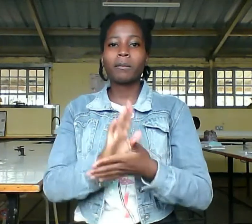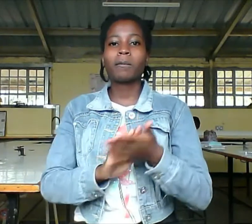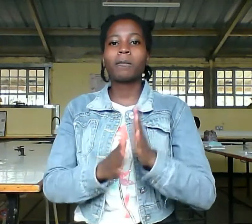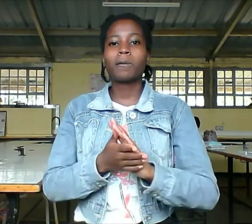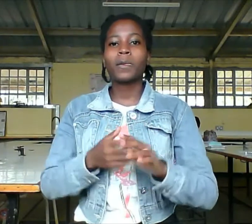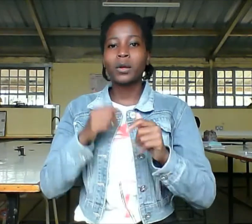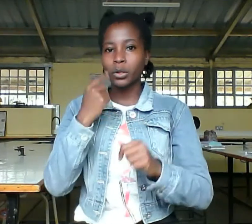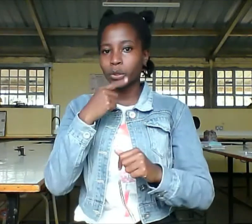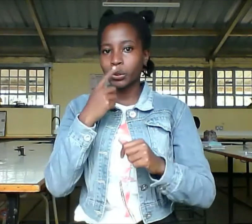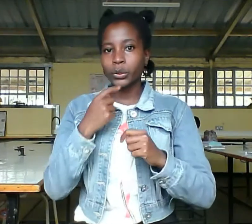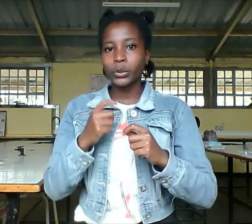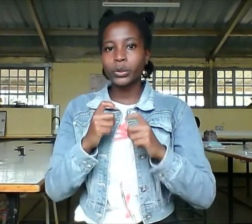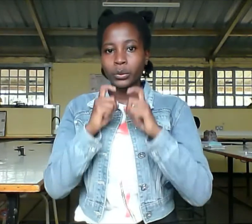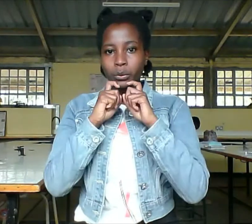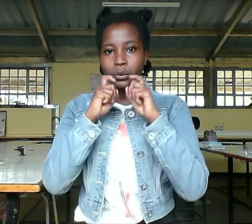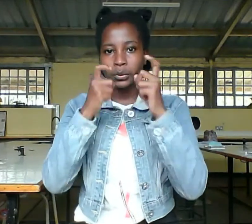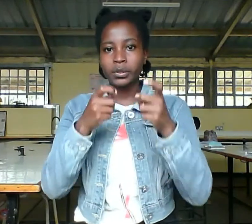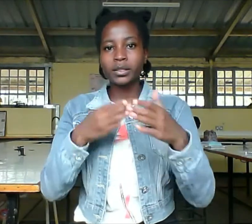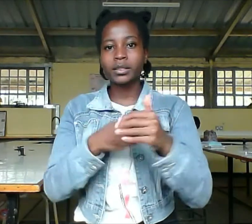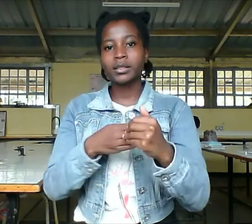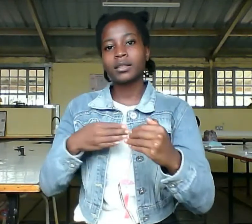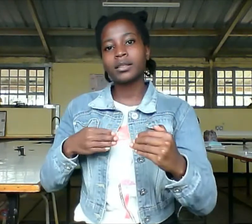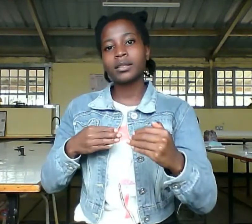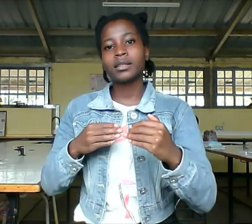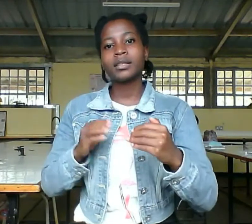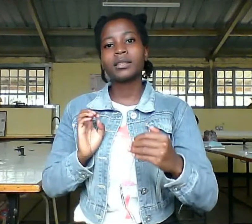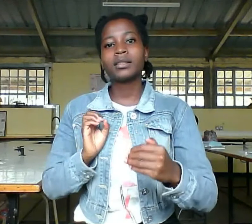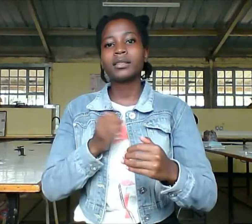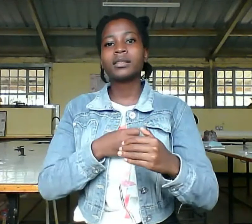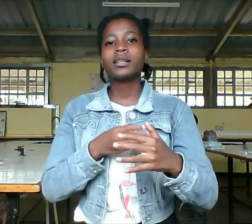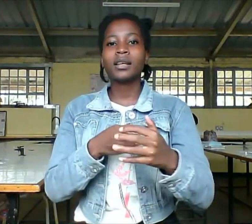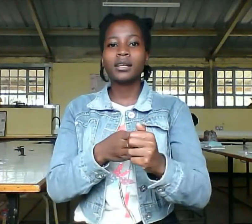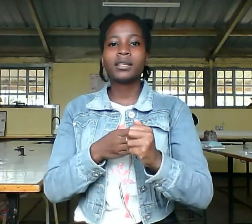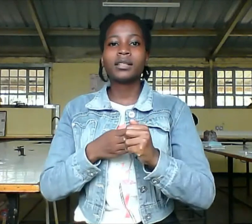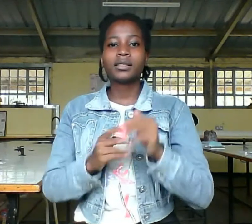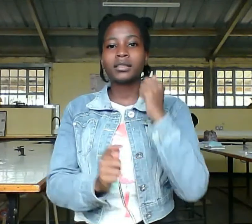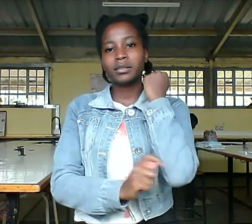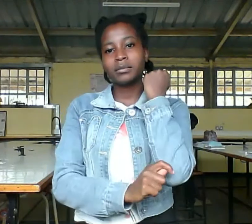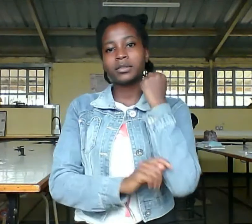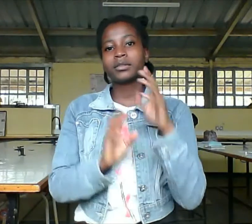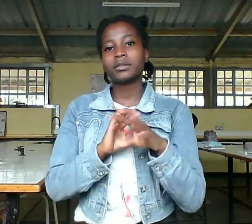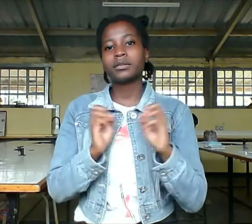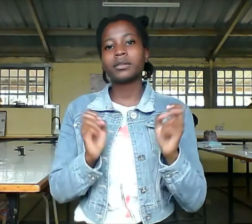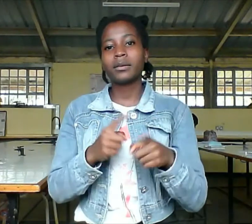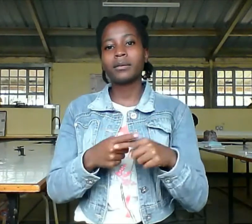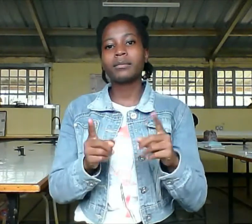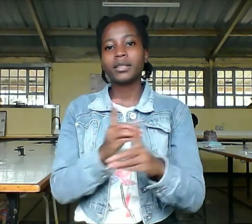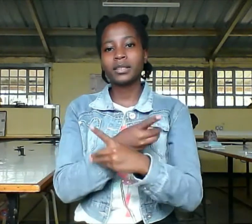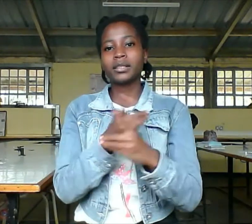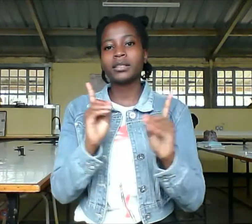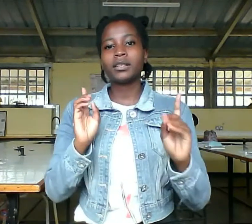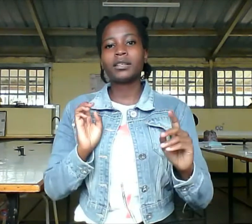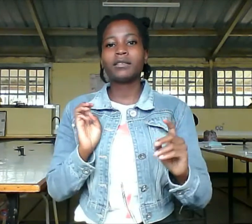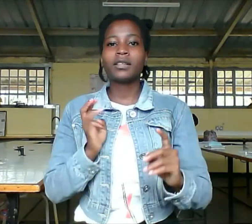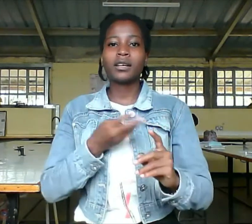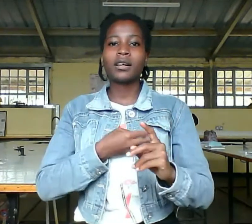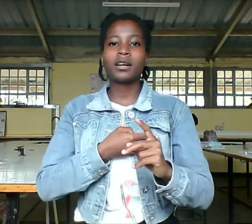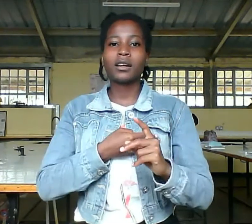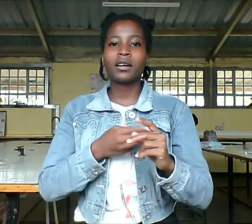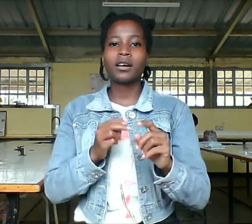us and lead us not into temptation but deliver us from evil. For you are with